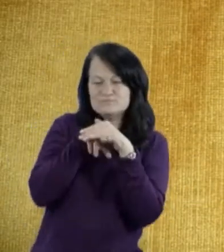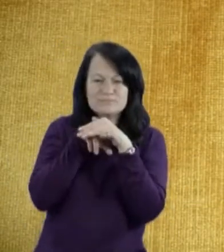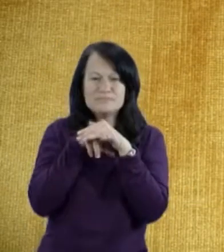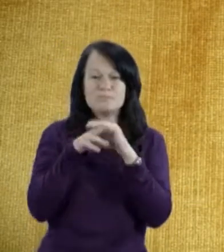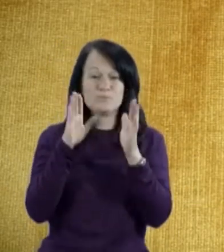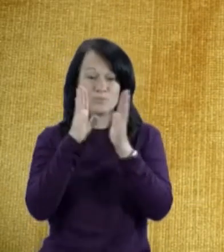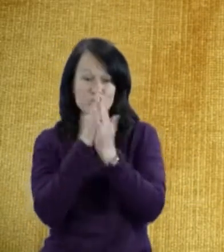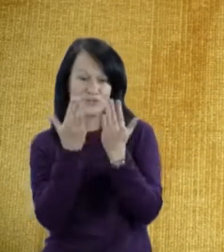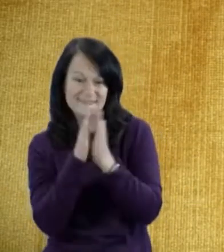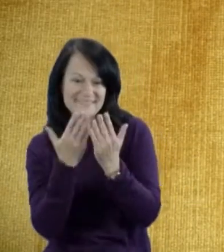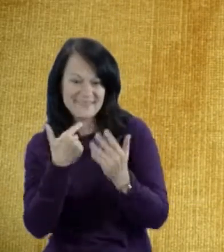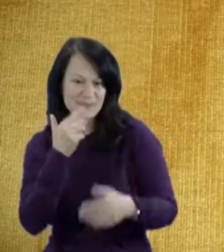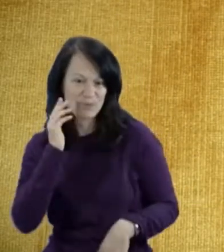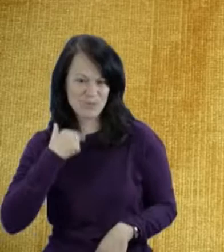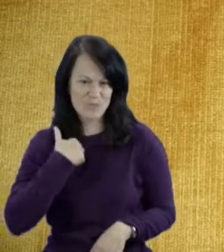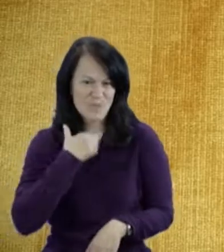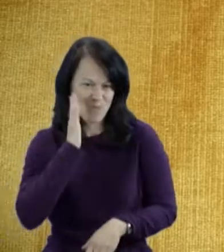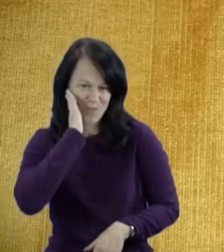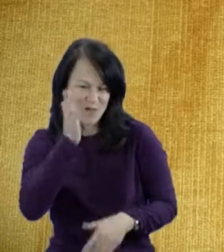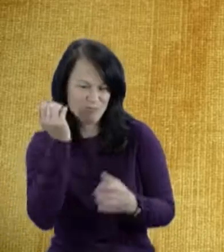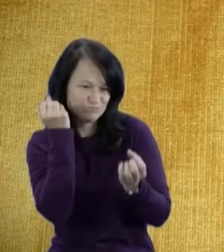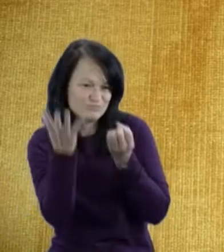I'll read to you later when you're tucked in your bed